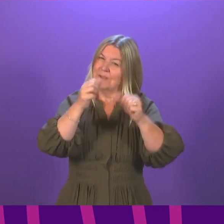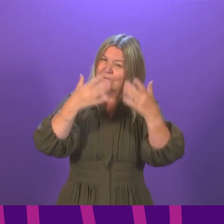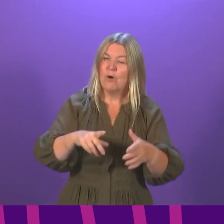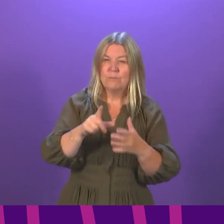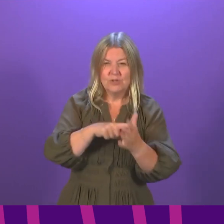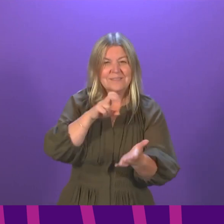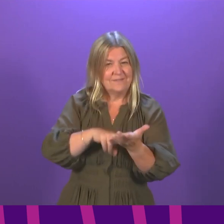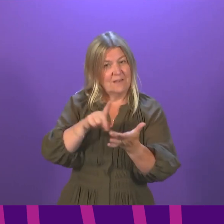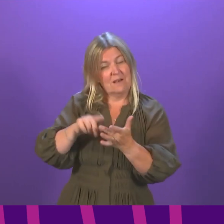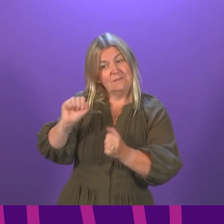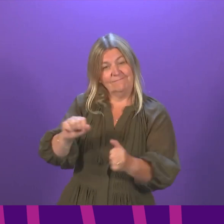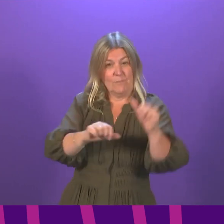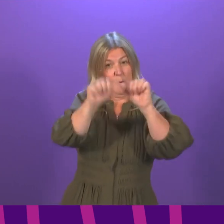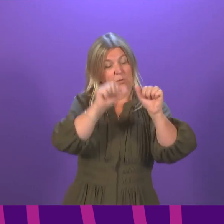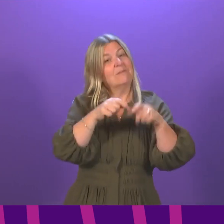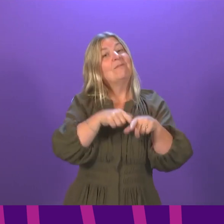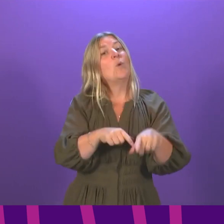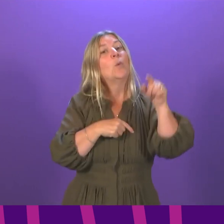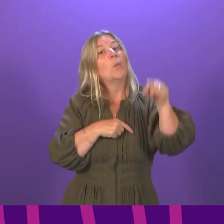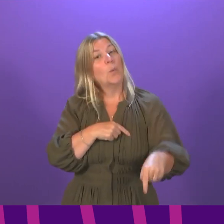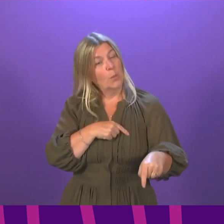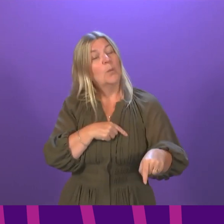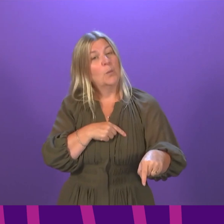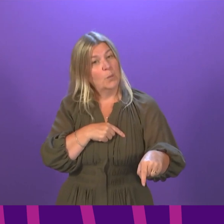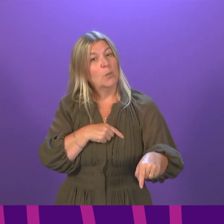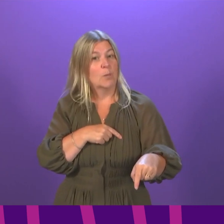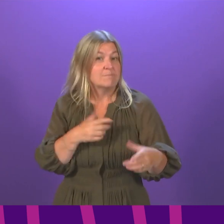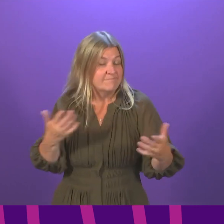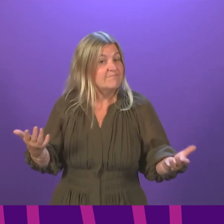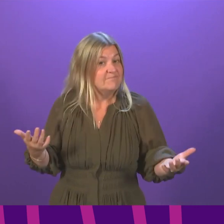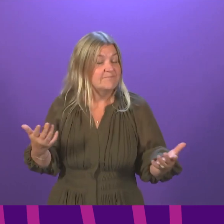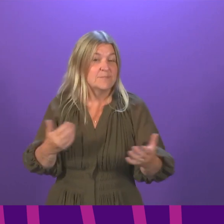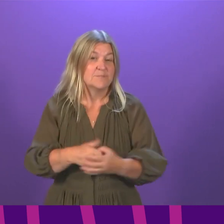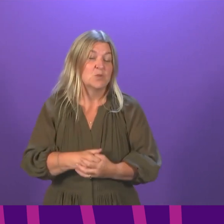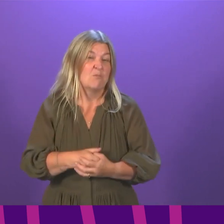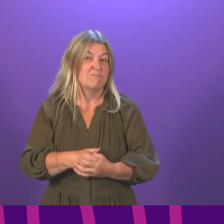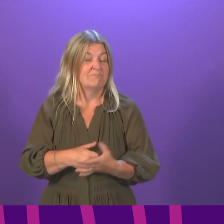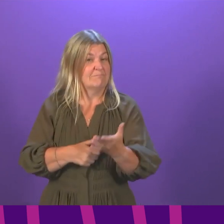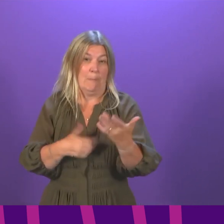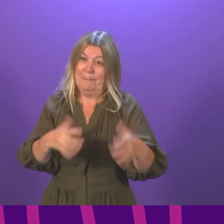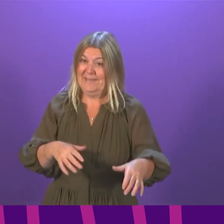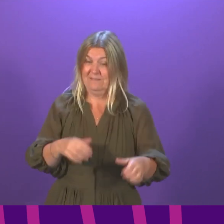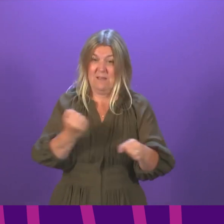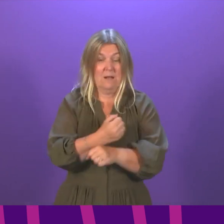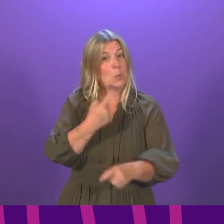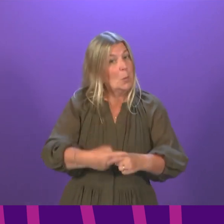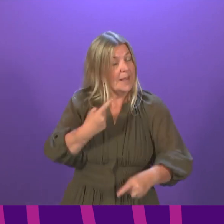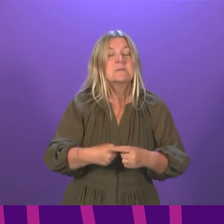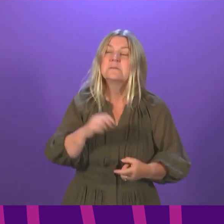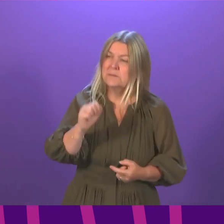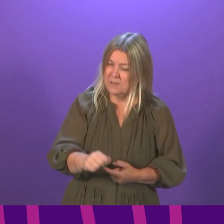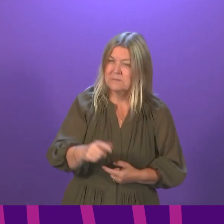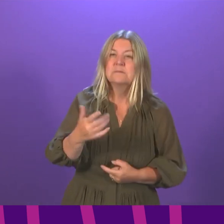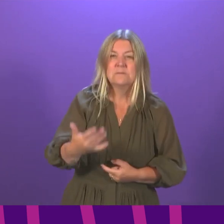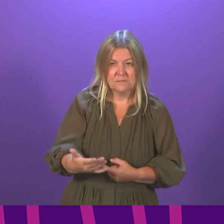now, for the eight weeks after the doses were completed. This has been done quickly. It has been done